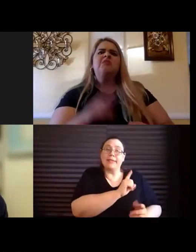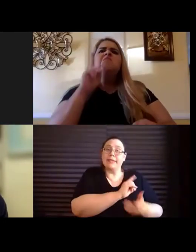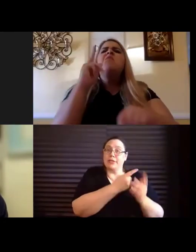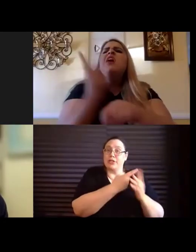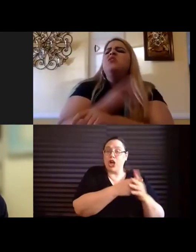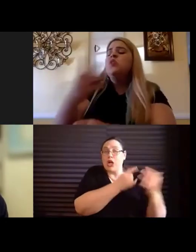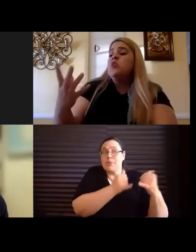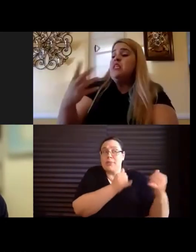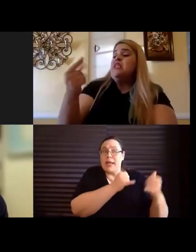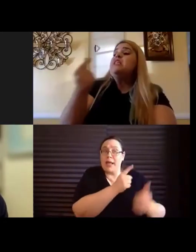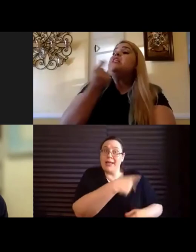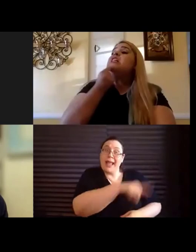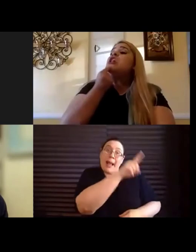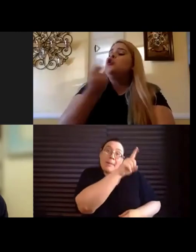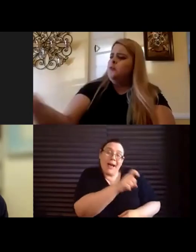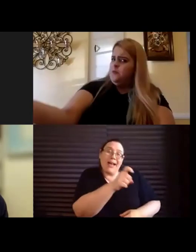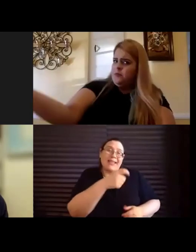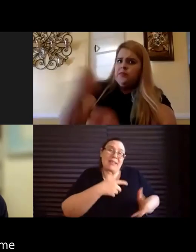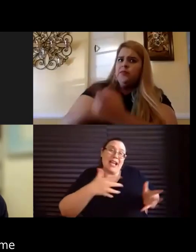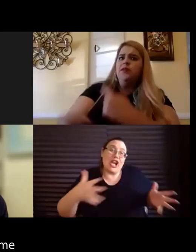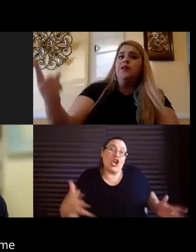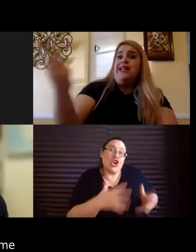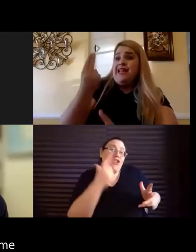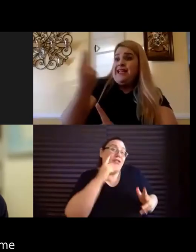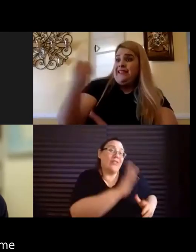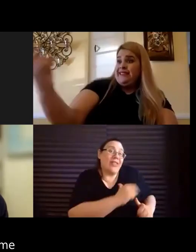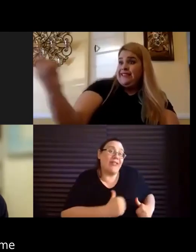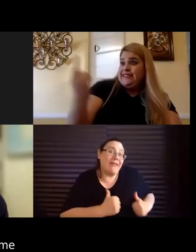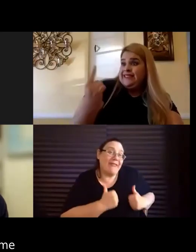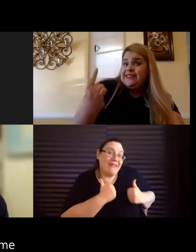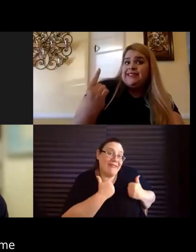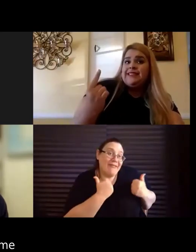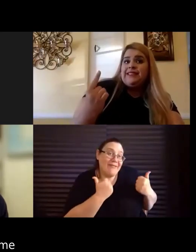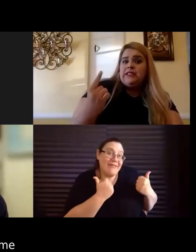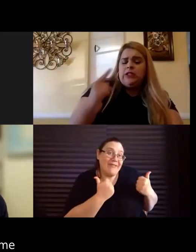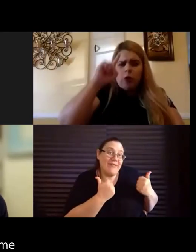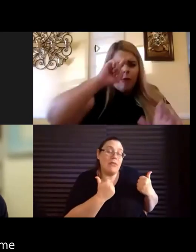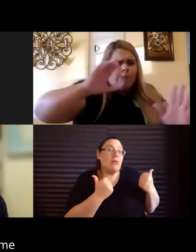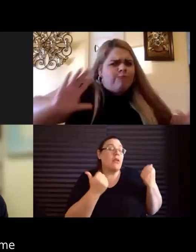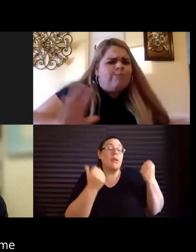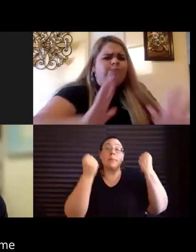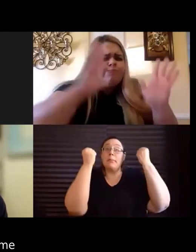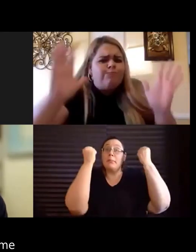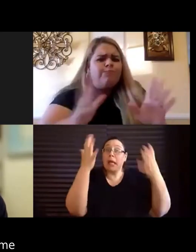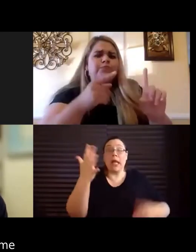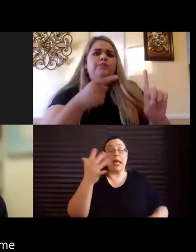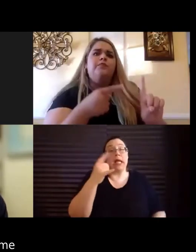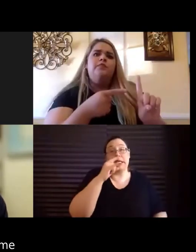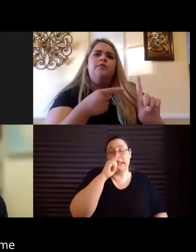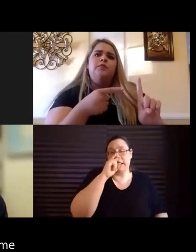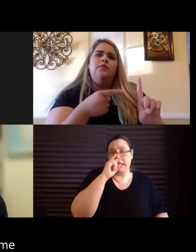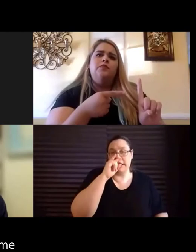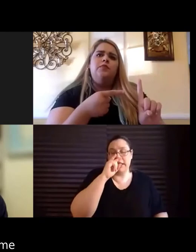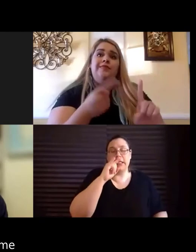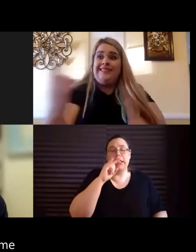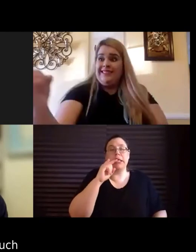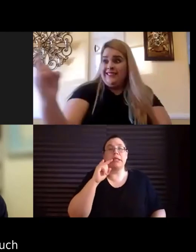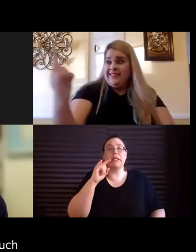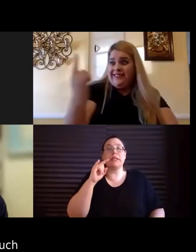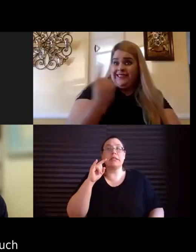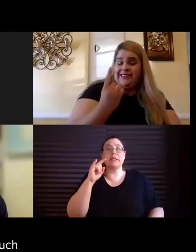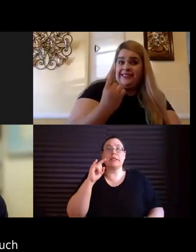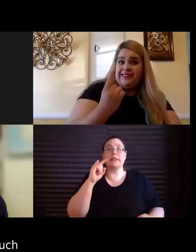encouraged in life. And a lot of a lot of kids come to the sports teams,